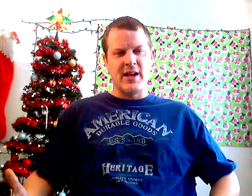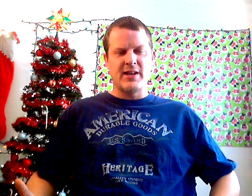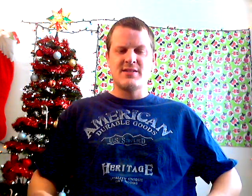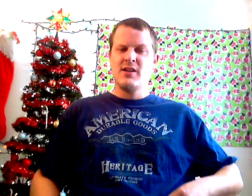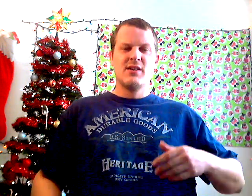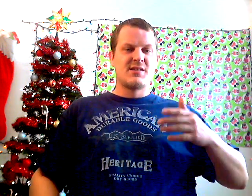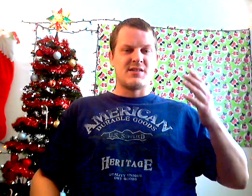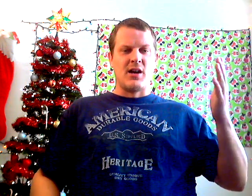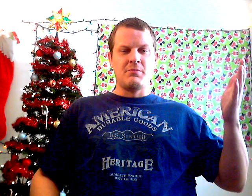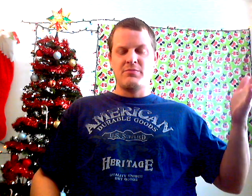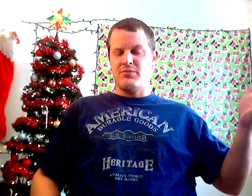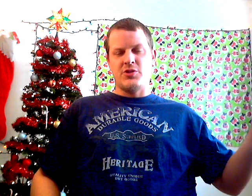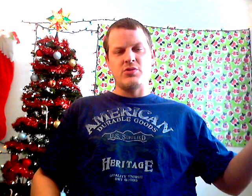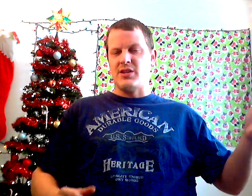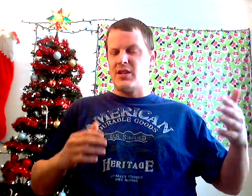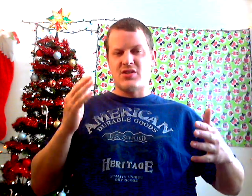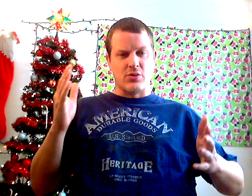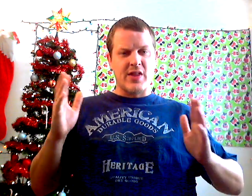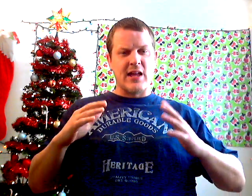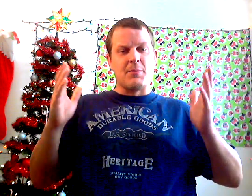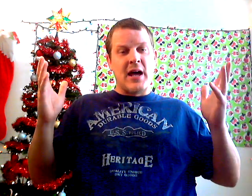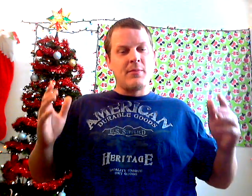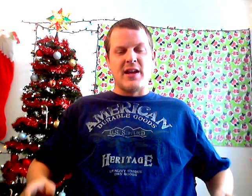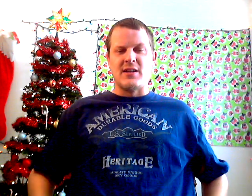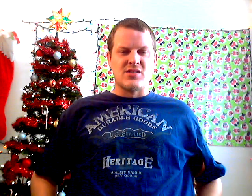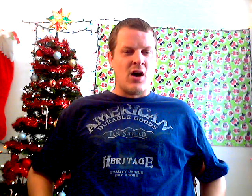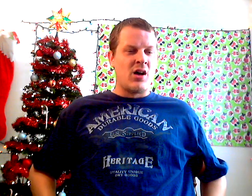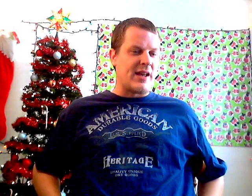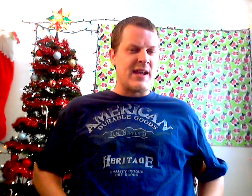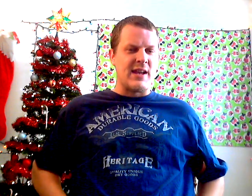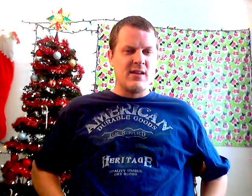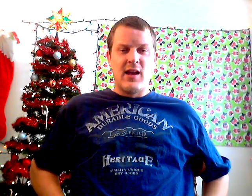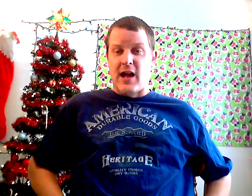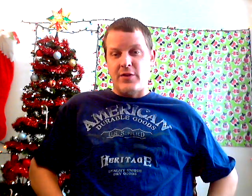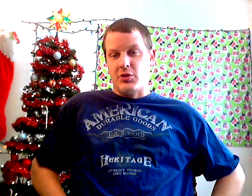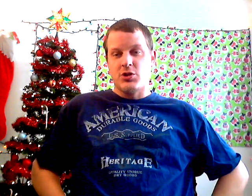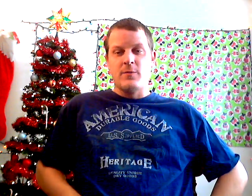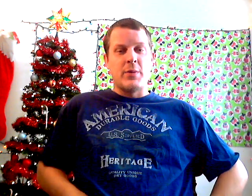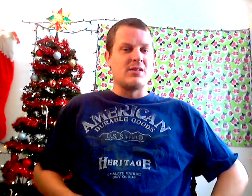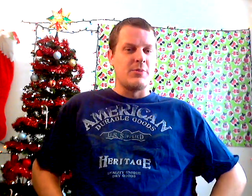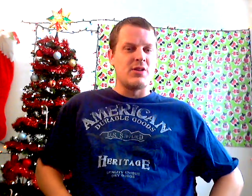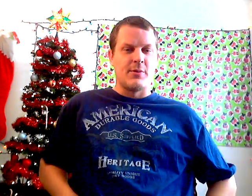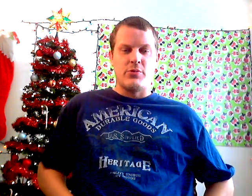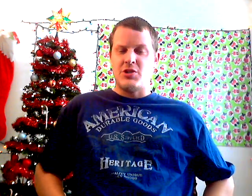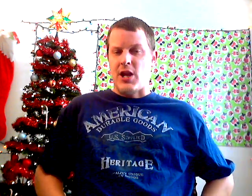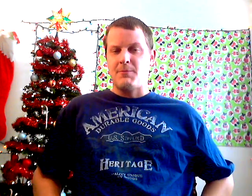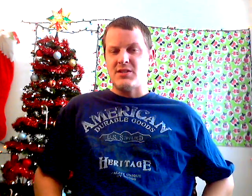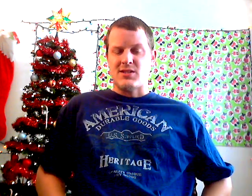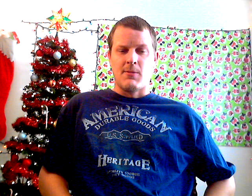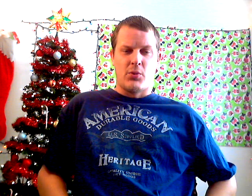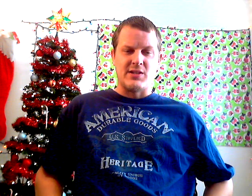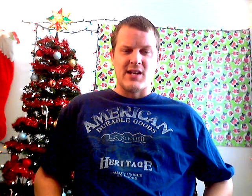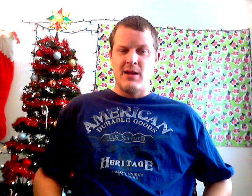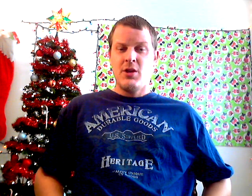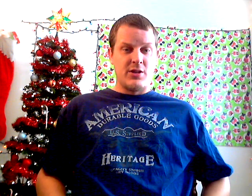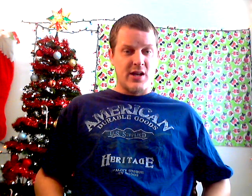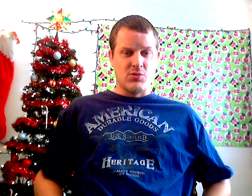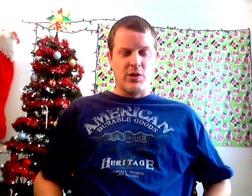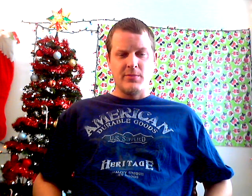legs. Some due to this or that. The bottom line is all eight I feel should have been WWE champions at some point in time. You guys are welcome